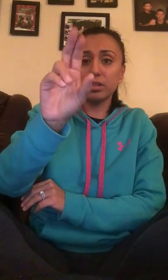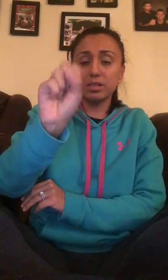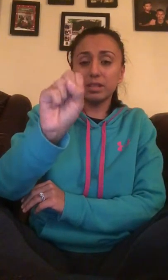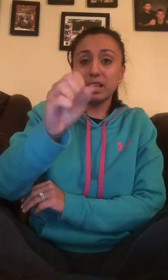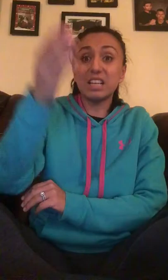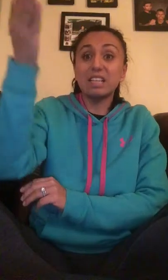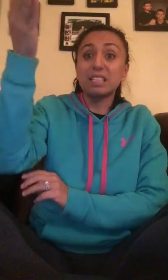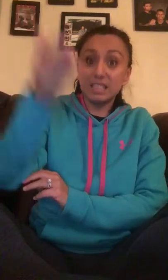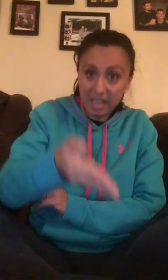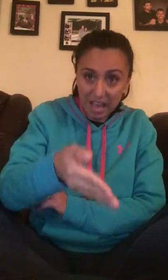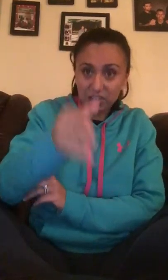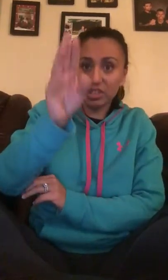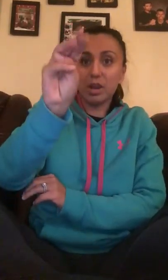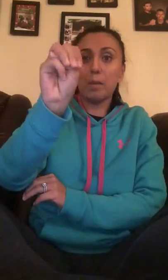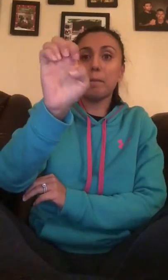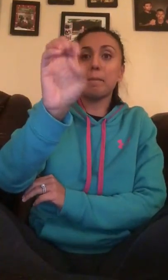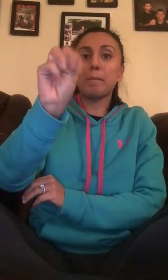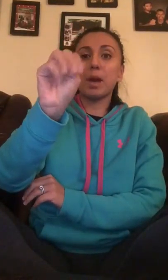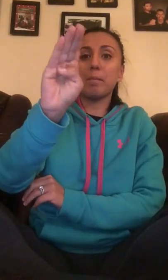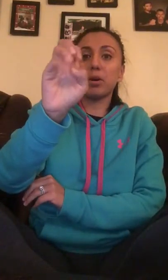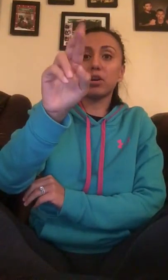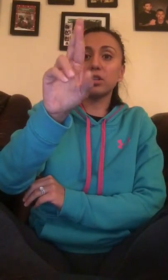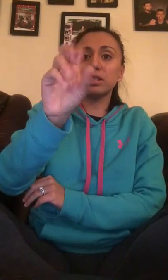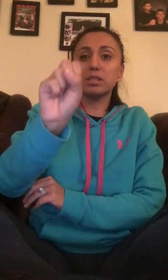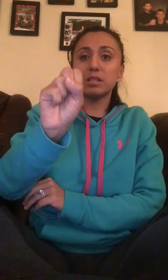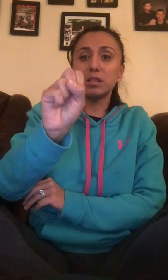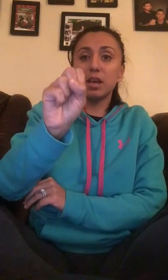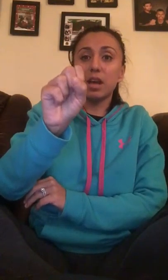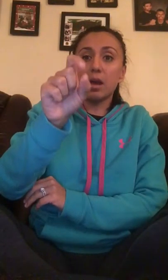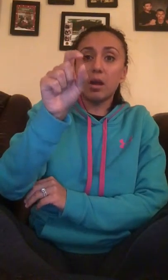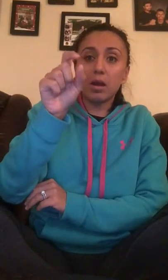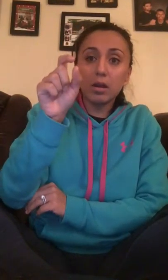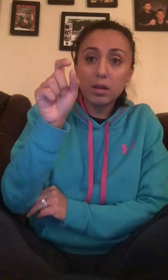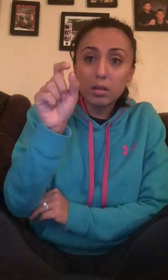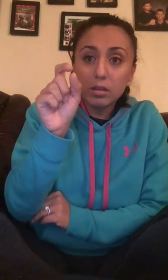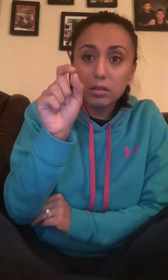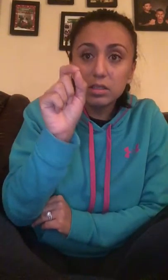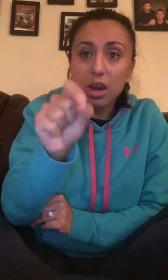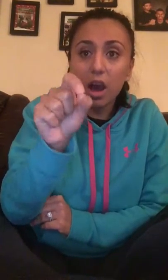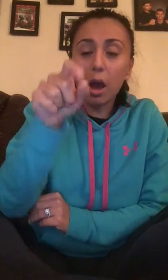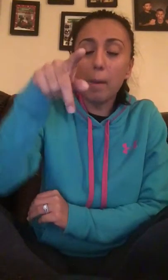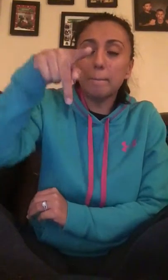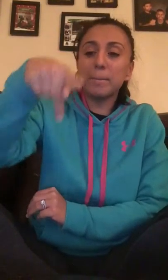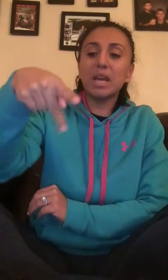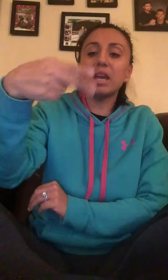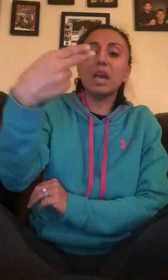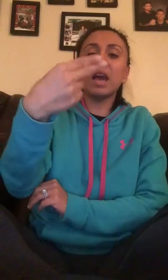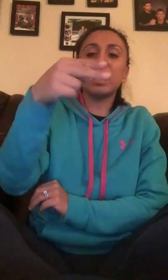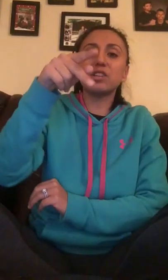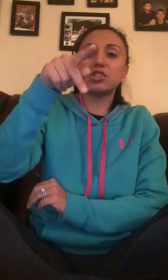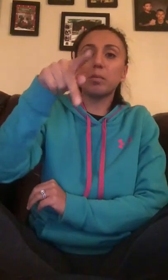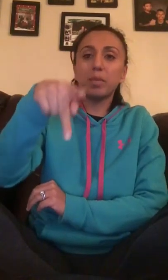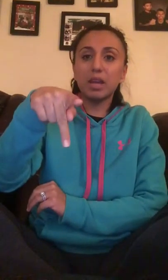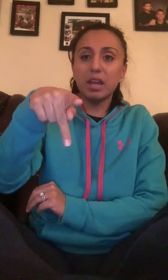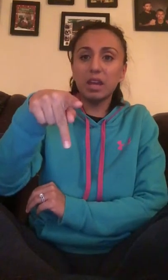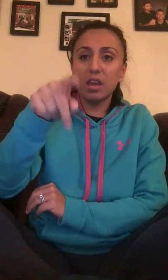slash members dot php